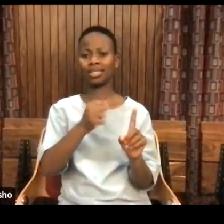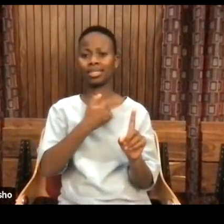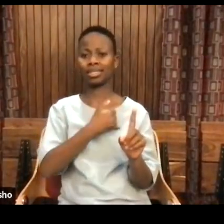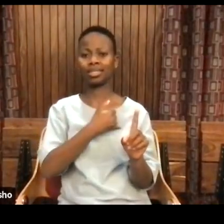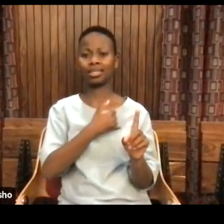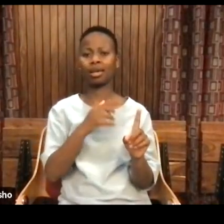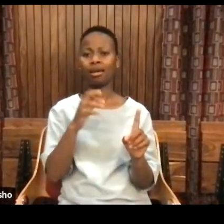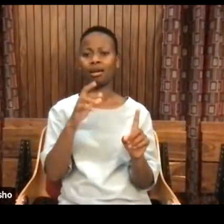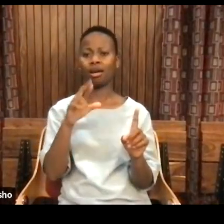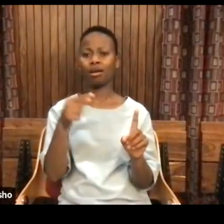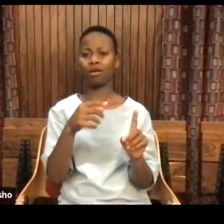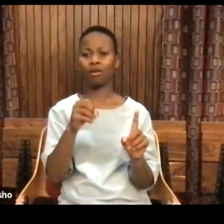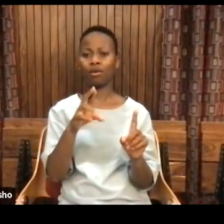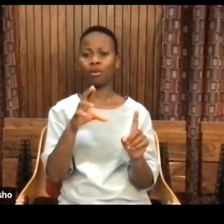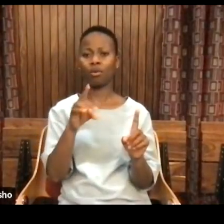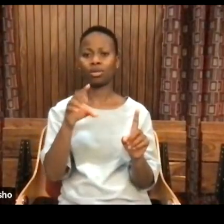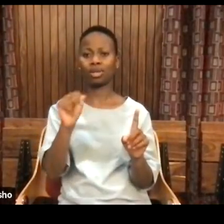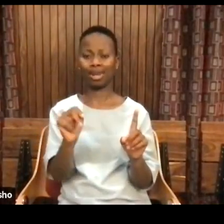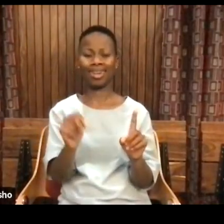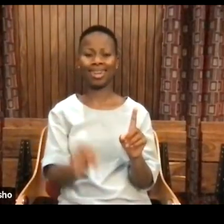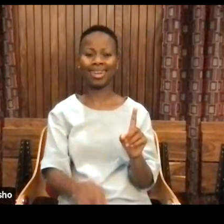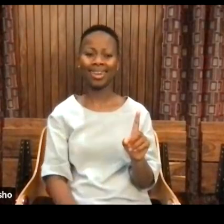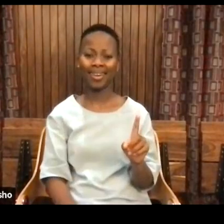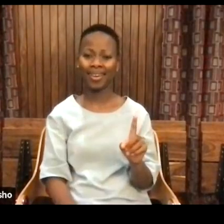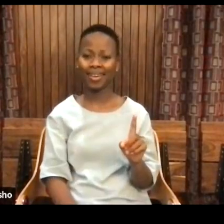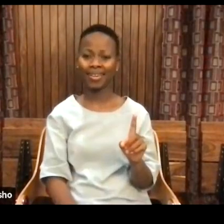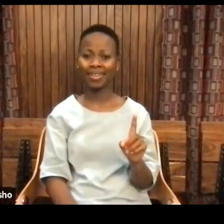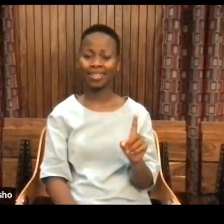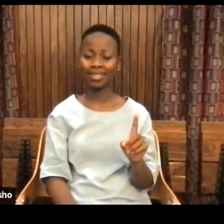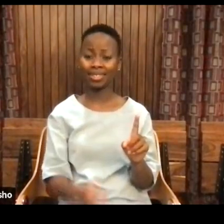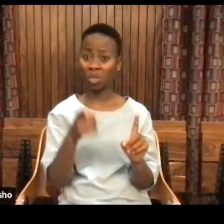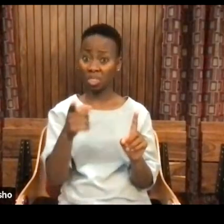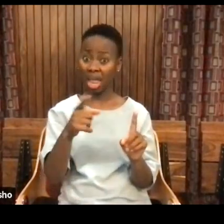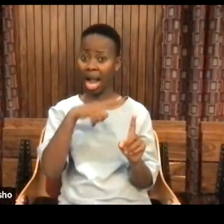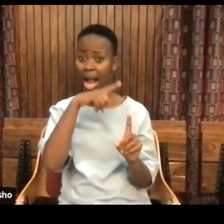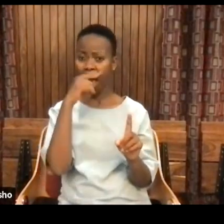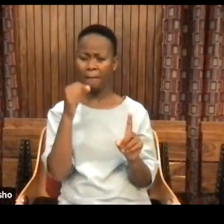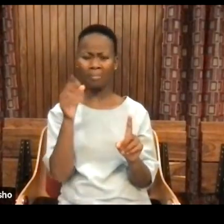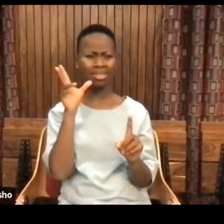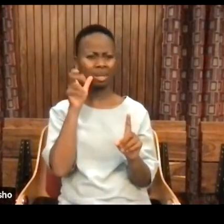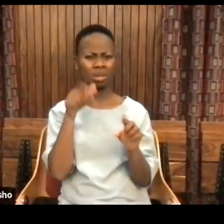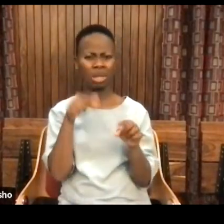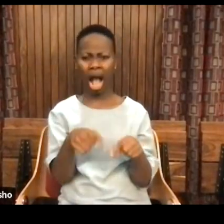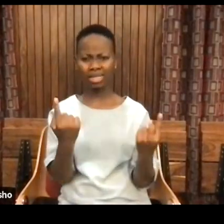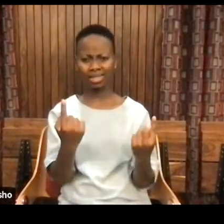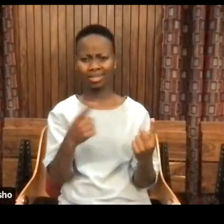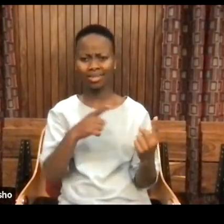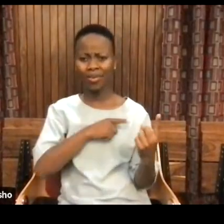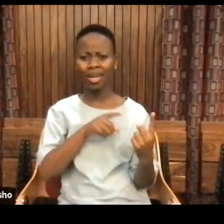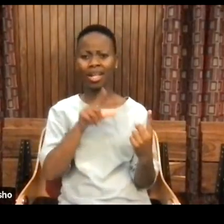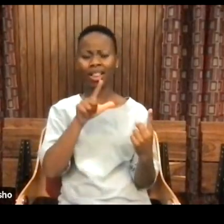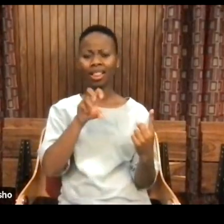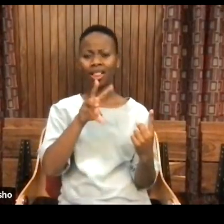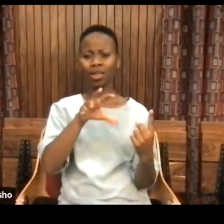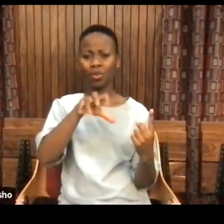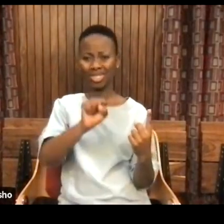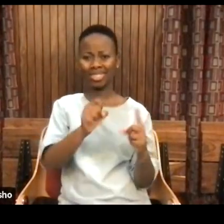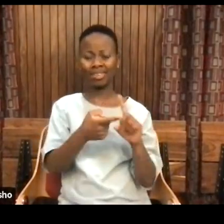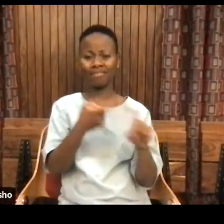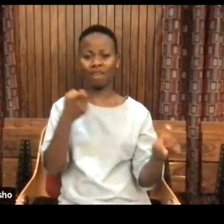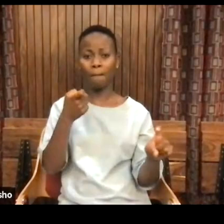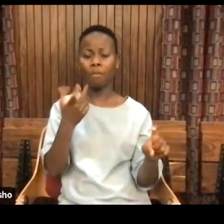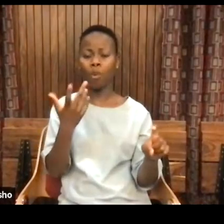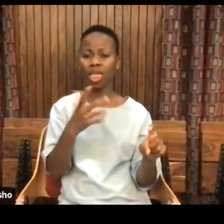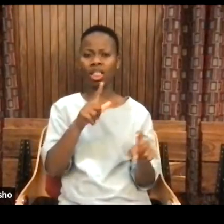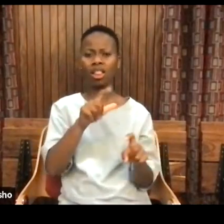Well, that name, first of all, is a bit ostentatious. Because Louis is from Ludwig, which is from Luta, which